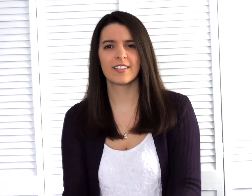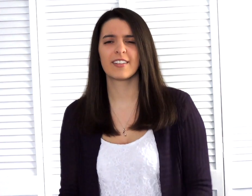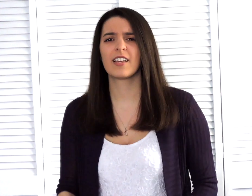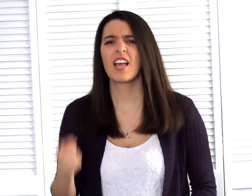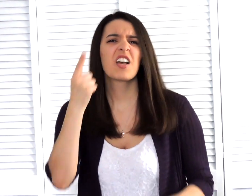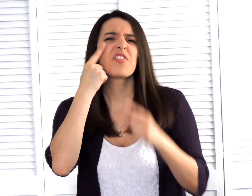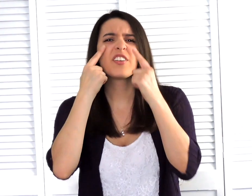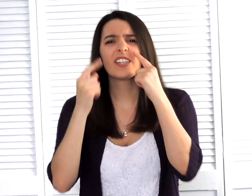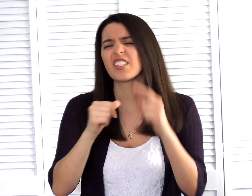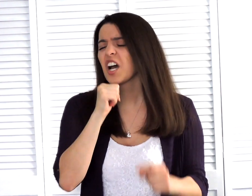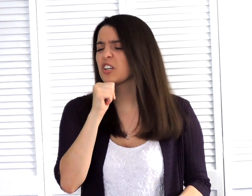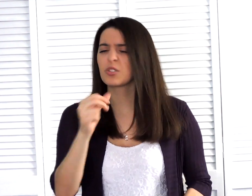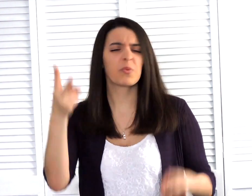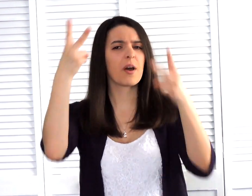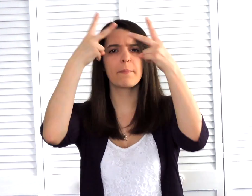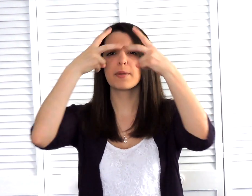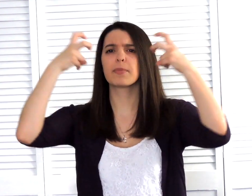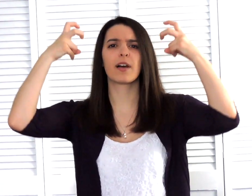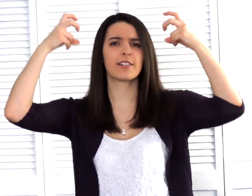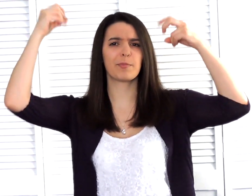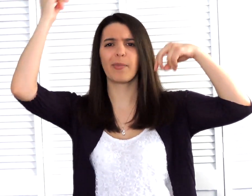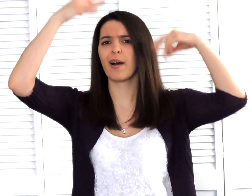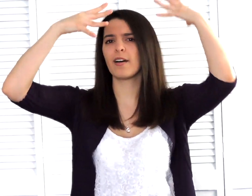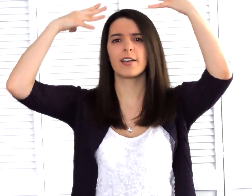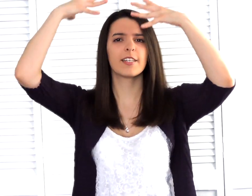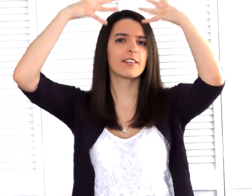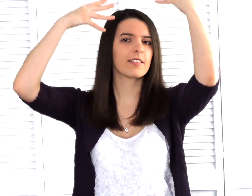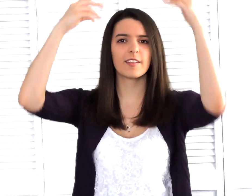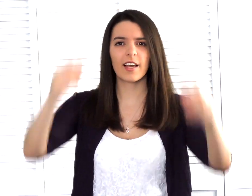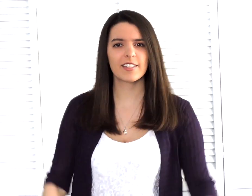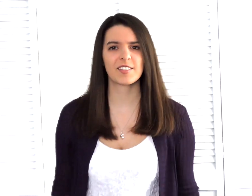These eyes will not be blinded by the lights